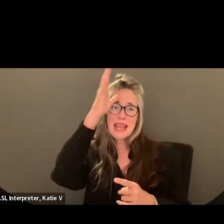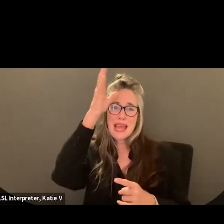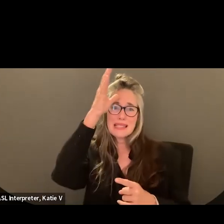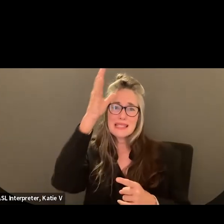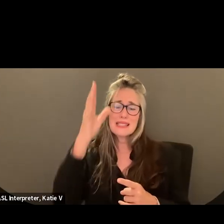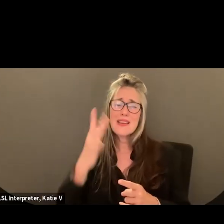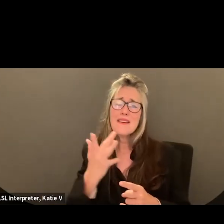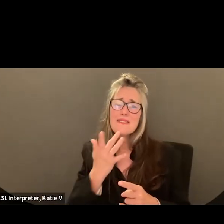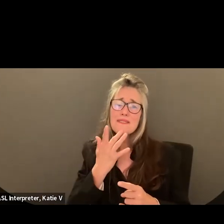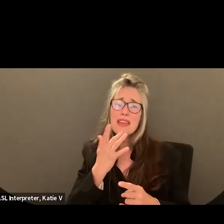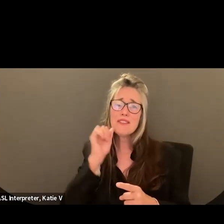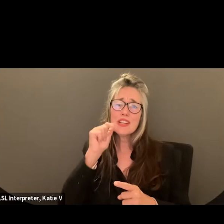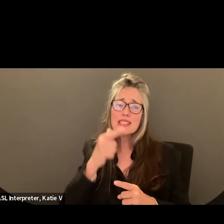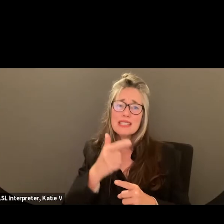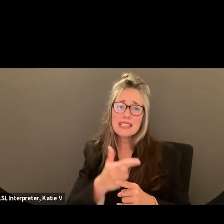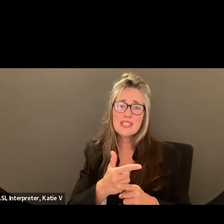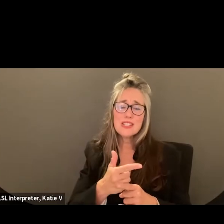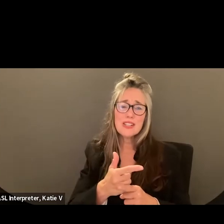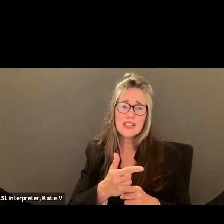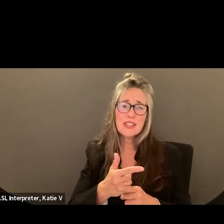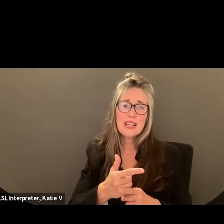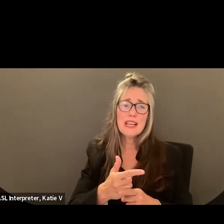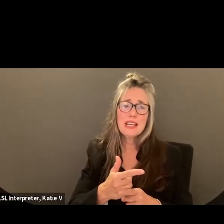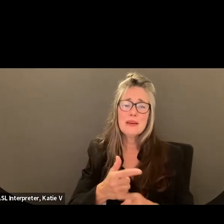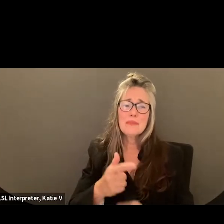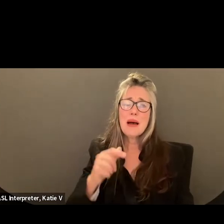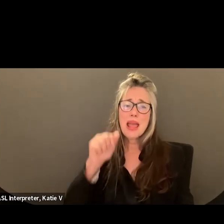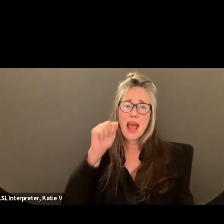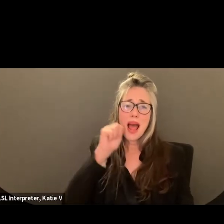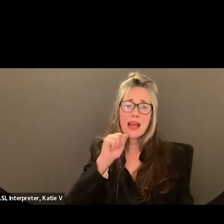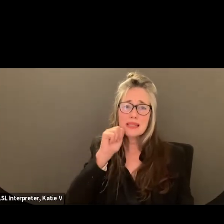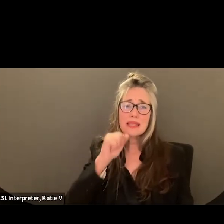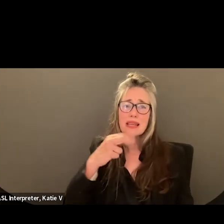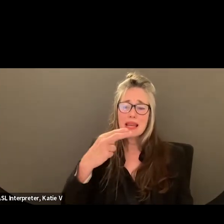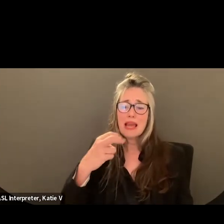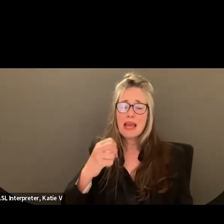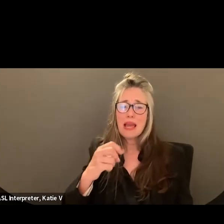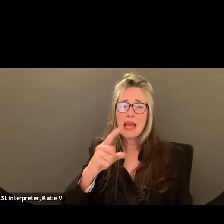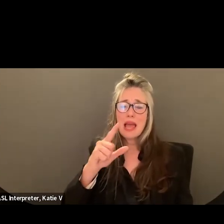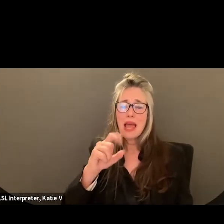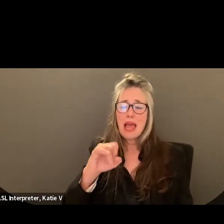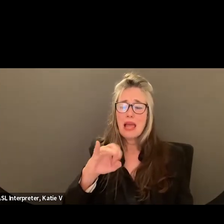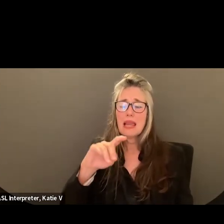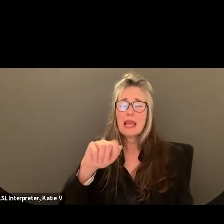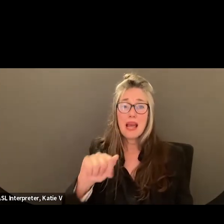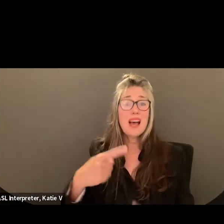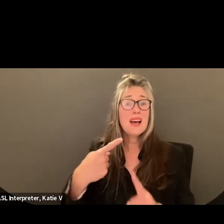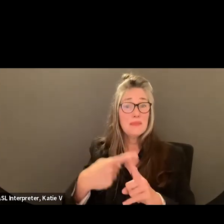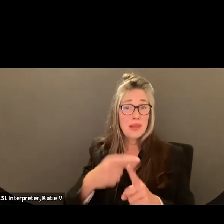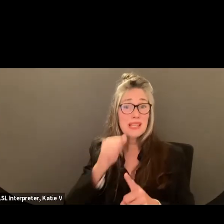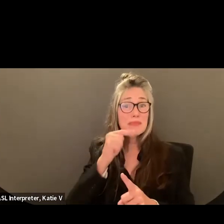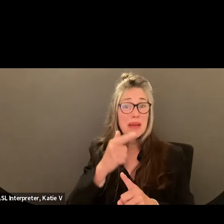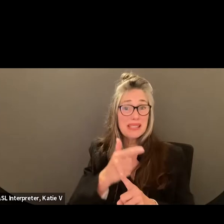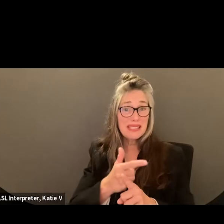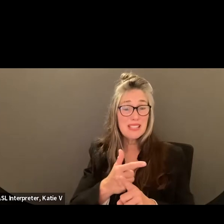also my cousin Elvira, who was diagnosed when she first had her children. And so the whole lifetime of her children,